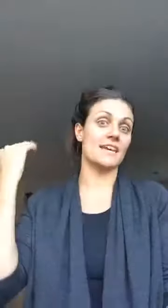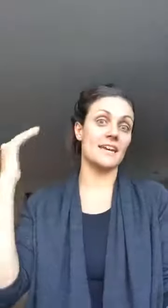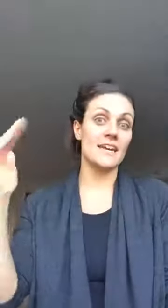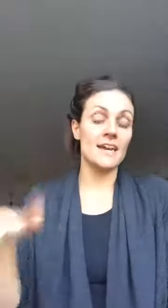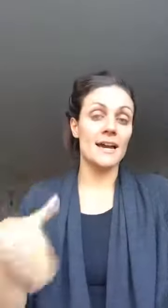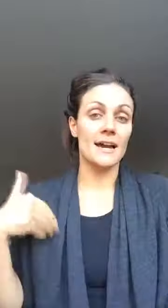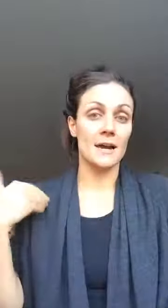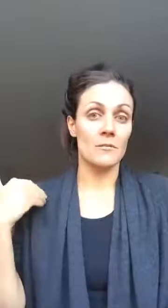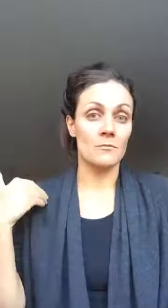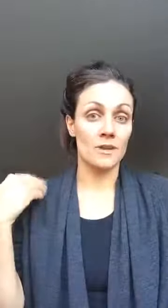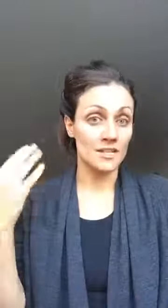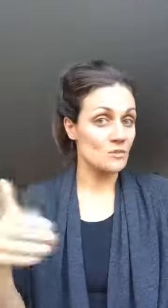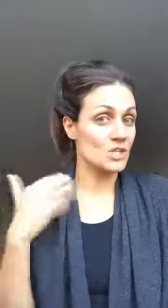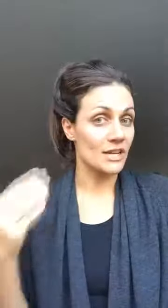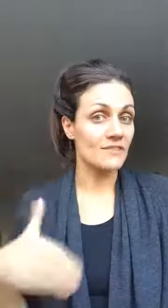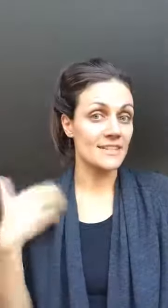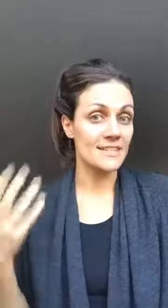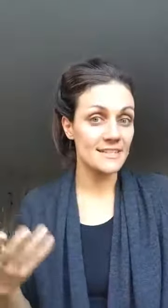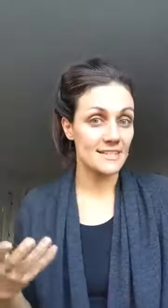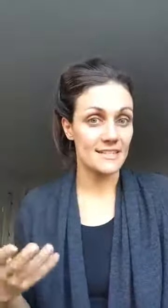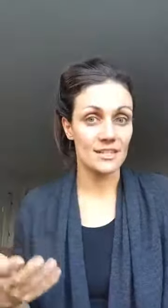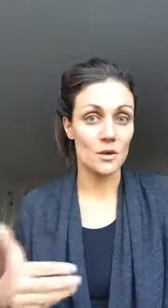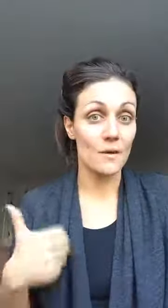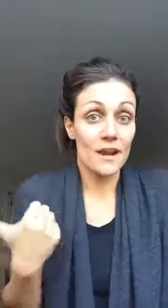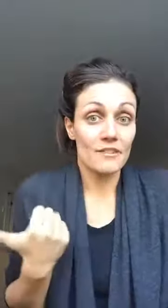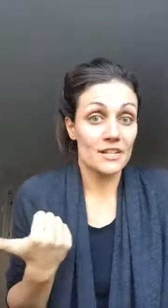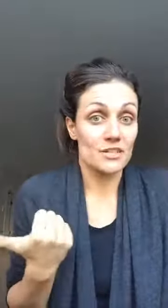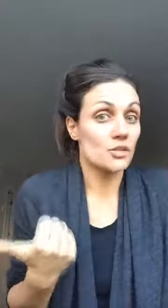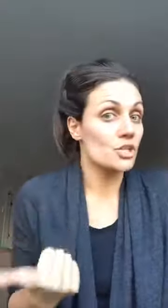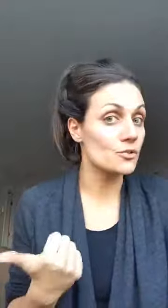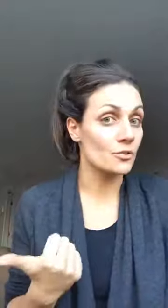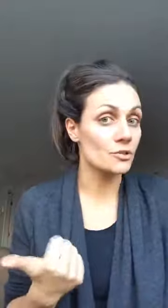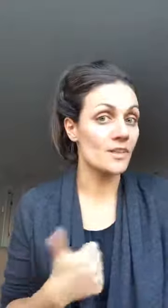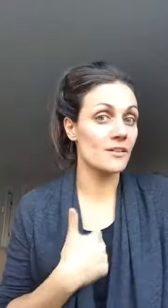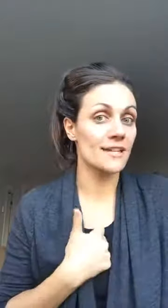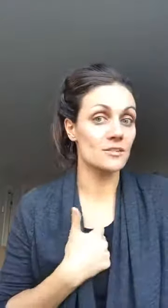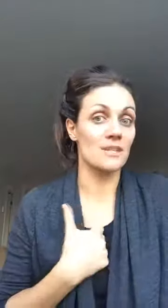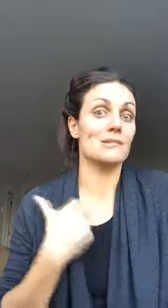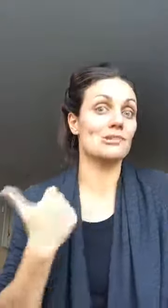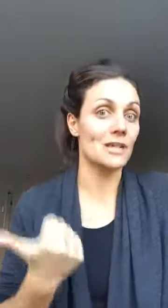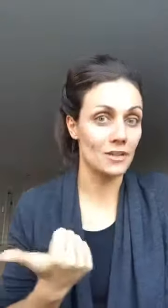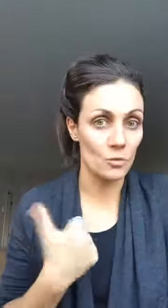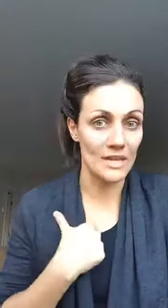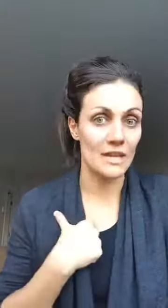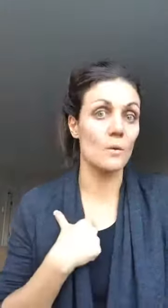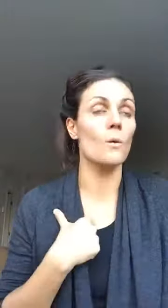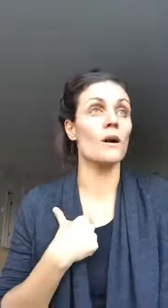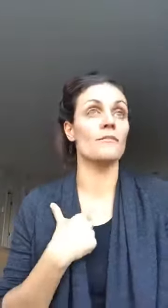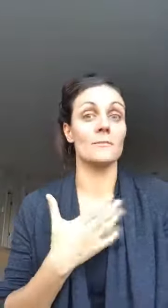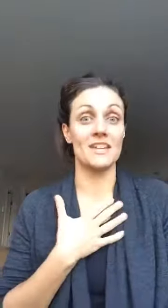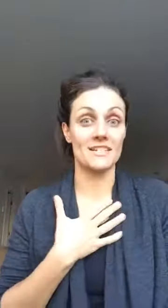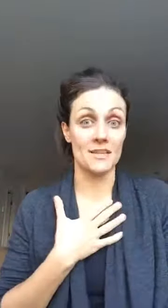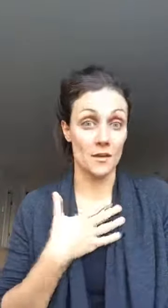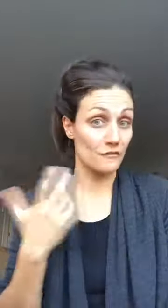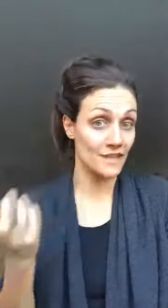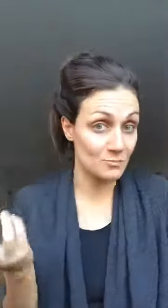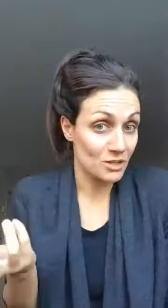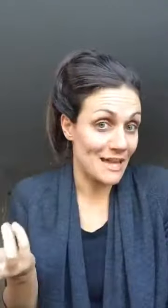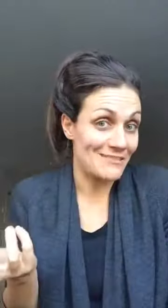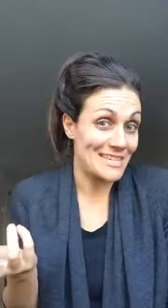um customers love consistency so whatever it is you choose whether that's doing a newsletter a week or for me it's a facebook live a